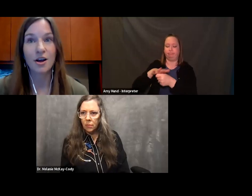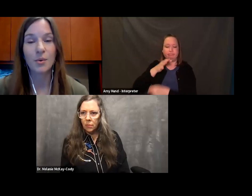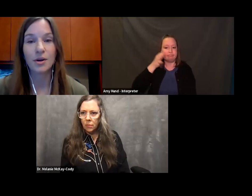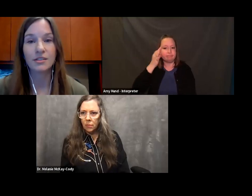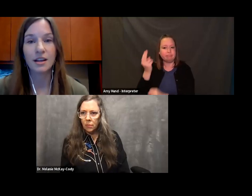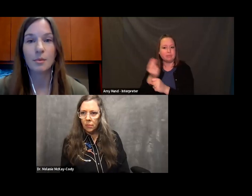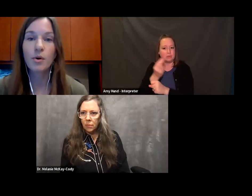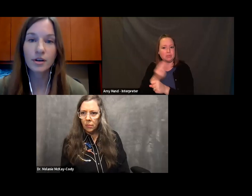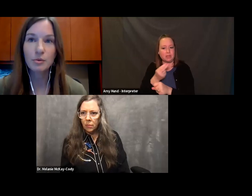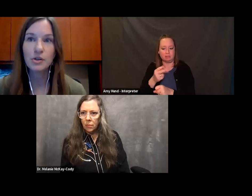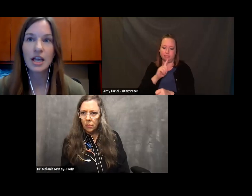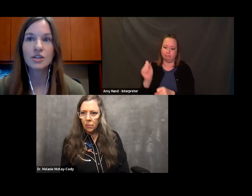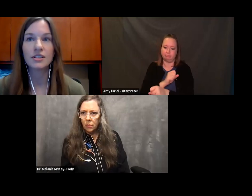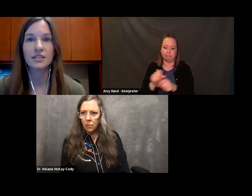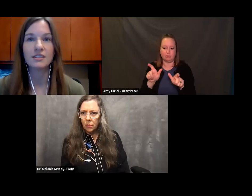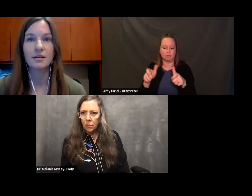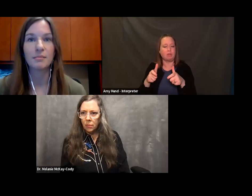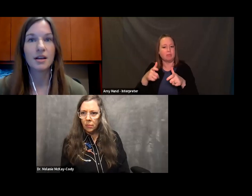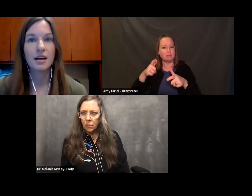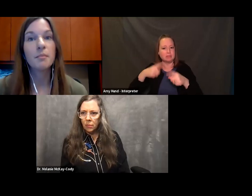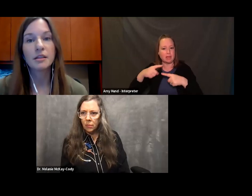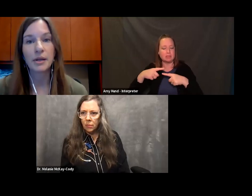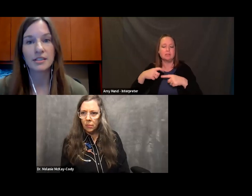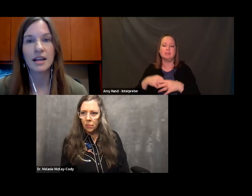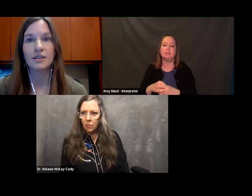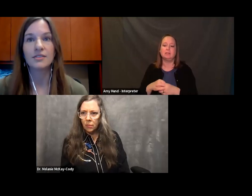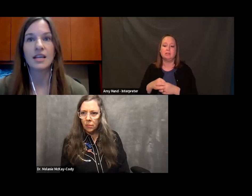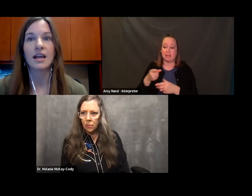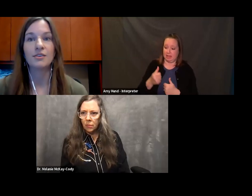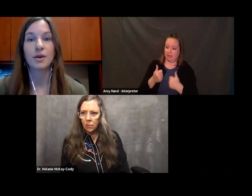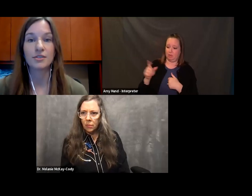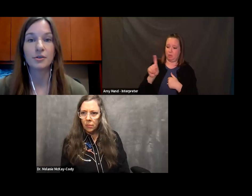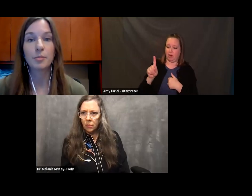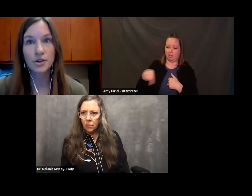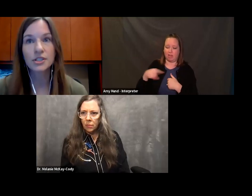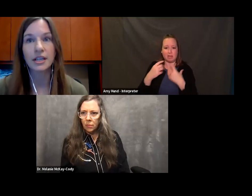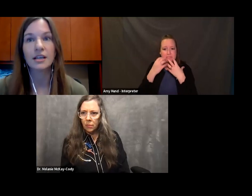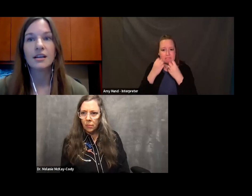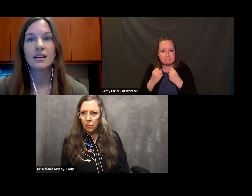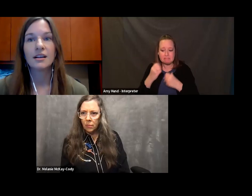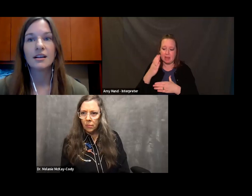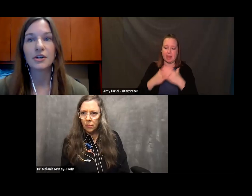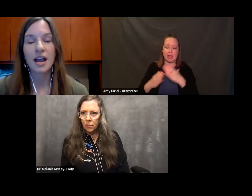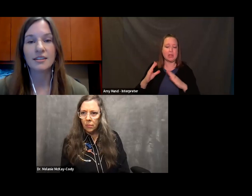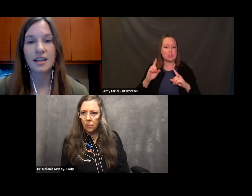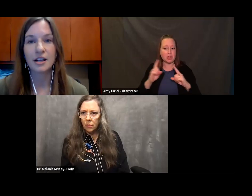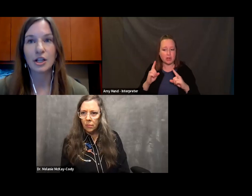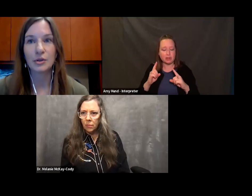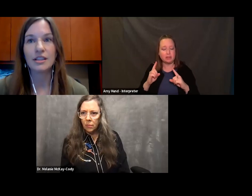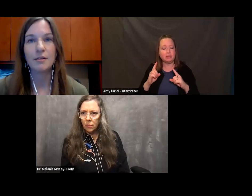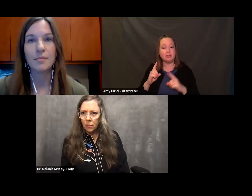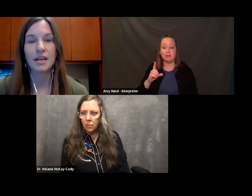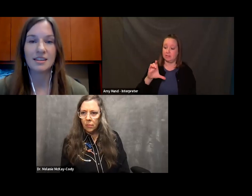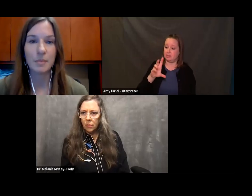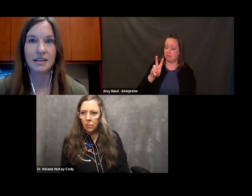hand talk was an important communication system among the Plains Natives, and Russell personally learned signs and